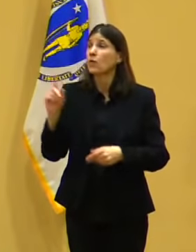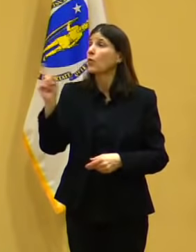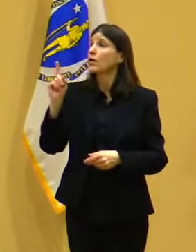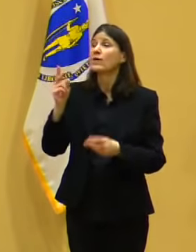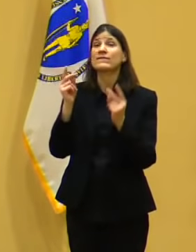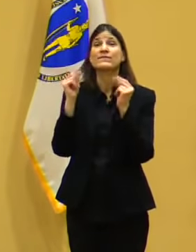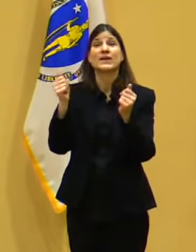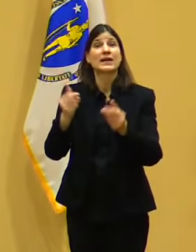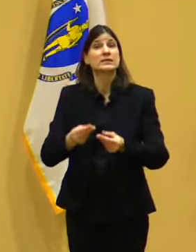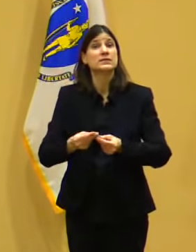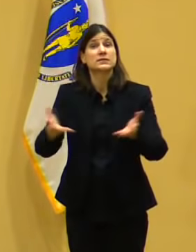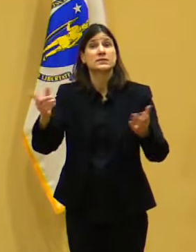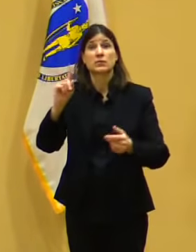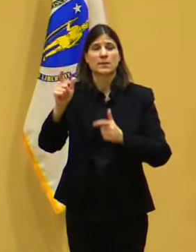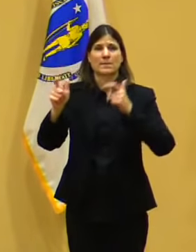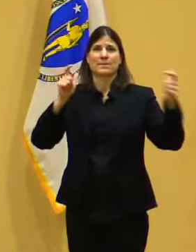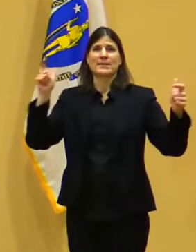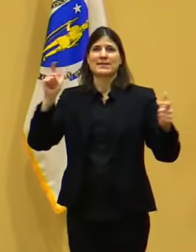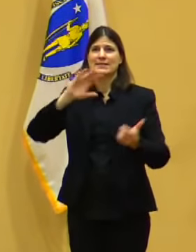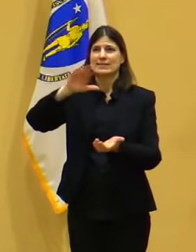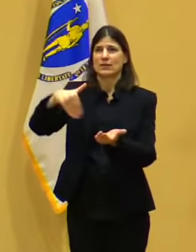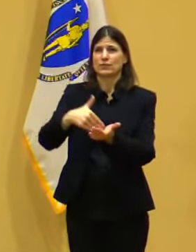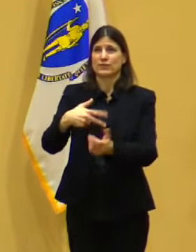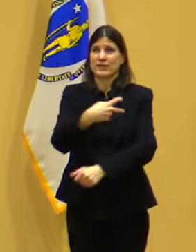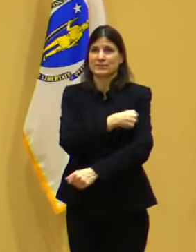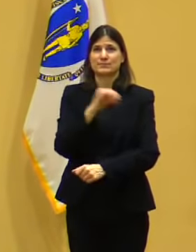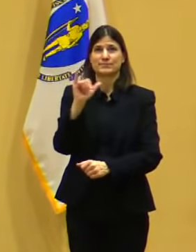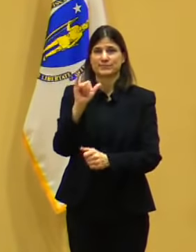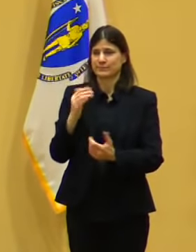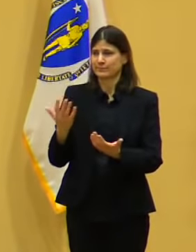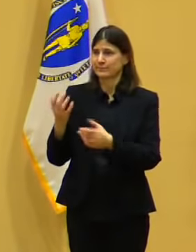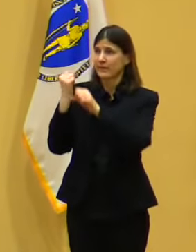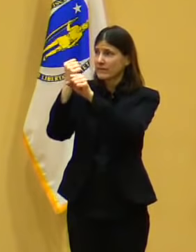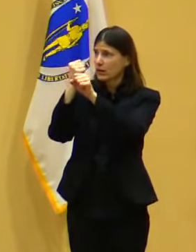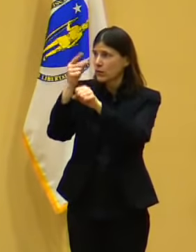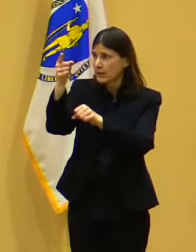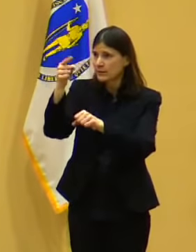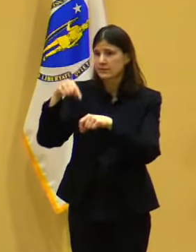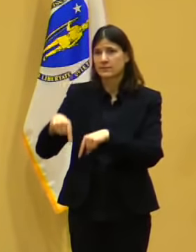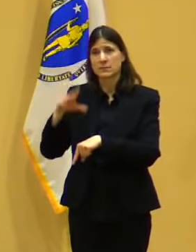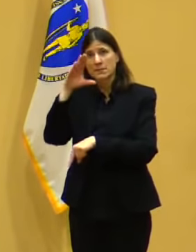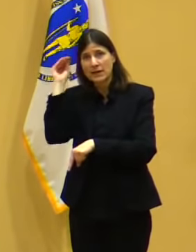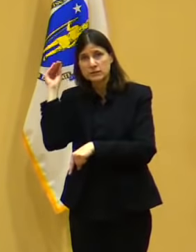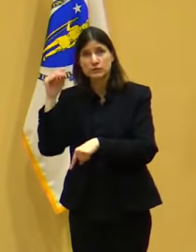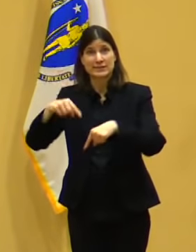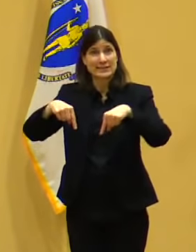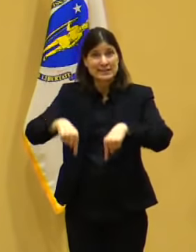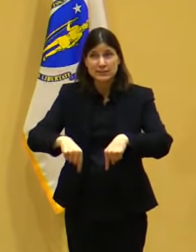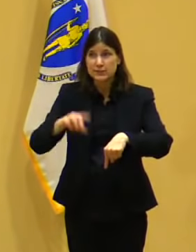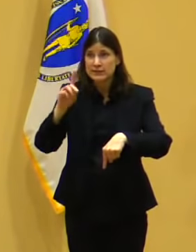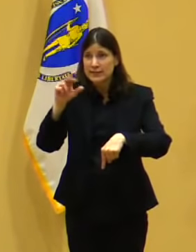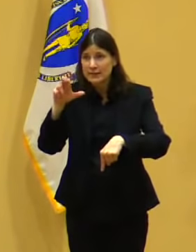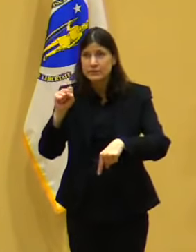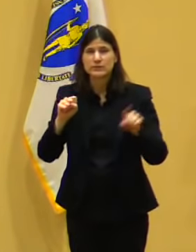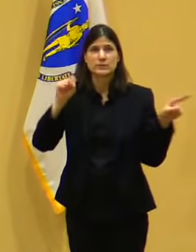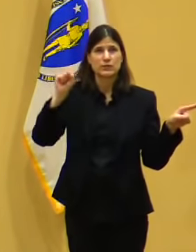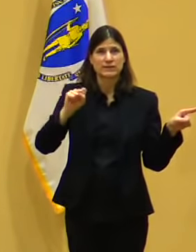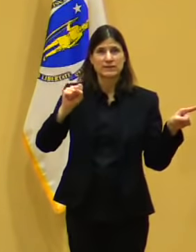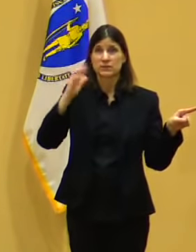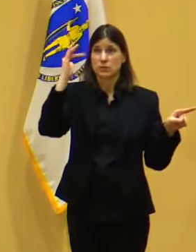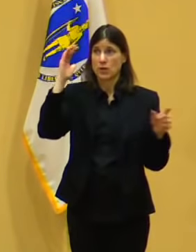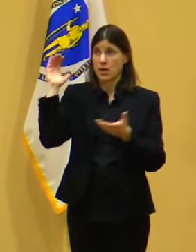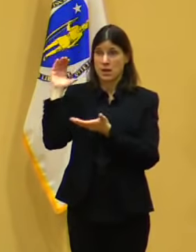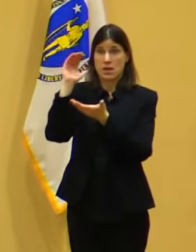following what has proven to be most successful in most other places in the country is to use very big